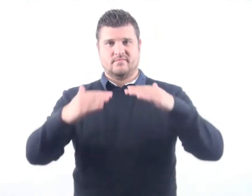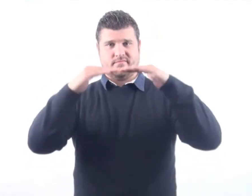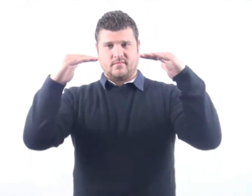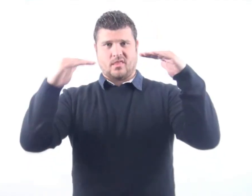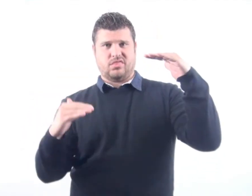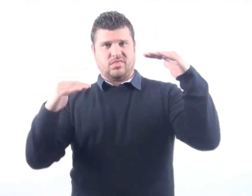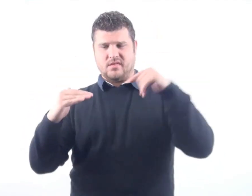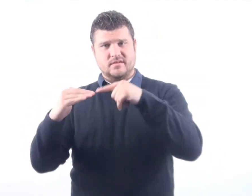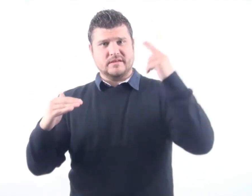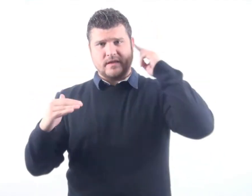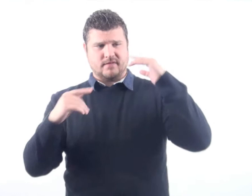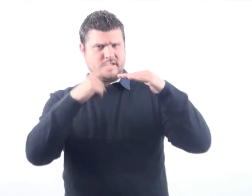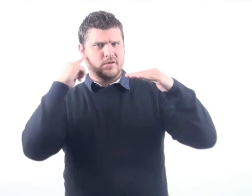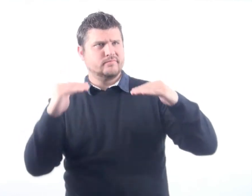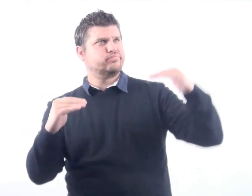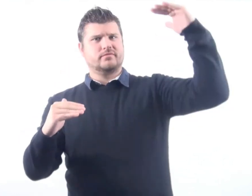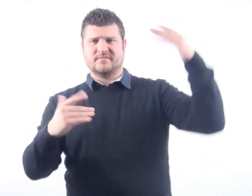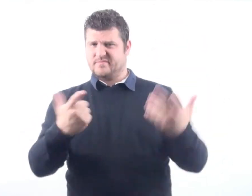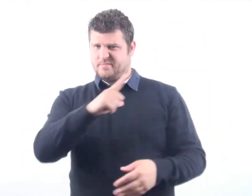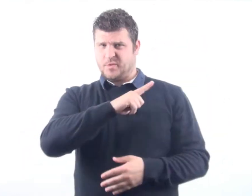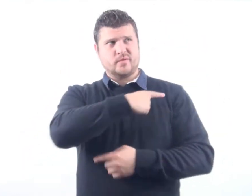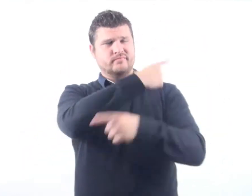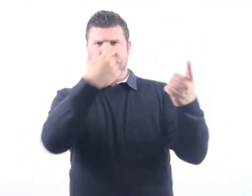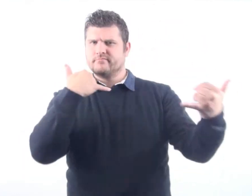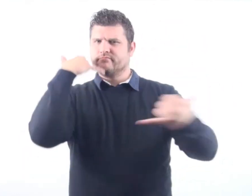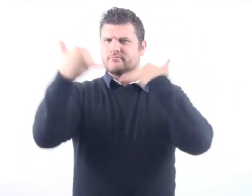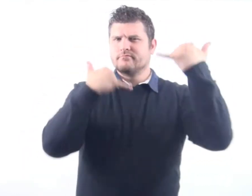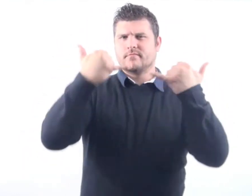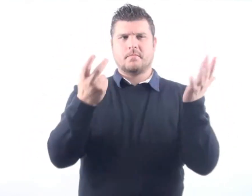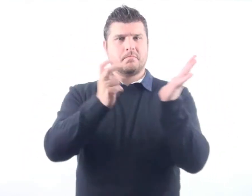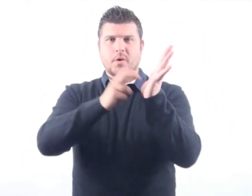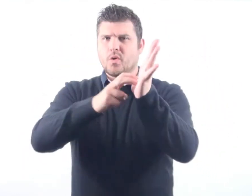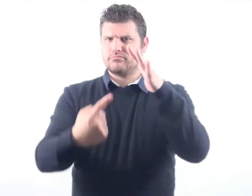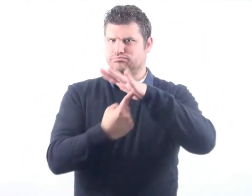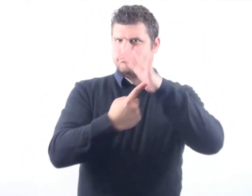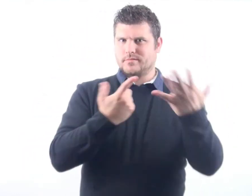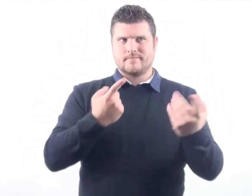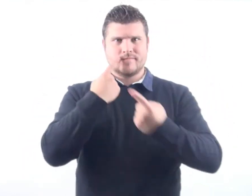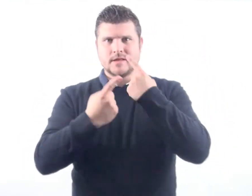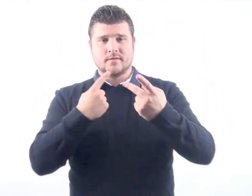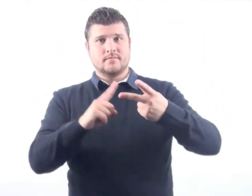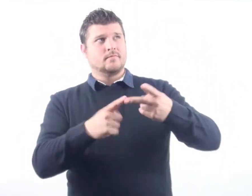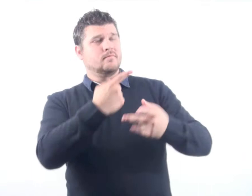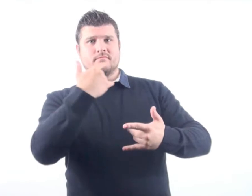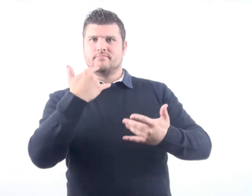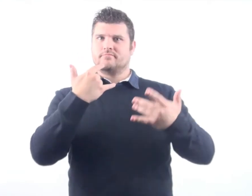As deaf people, we are not equal to hearing people in the workplace at the moment. They're able to make their phone calls, make appointments,